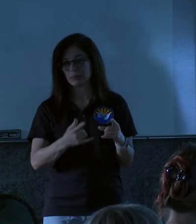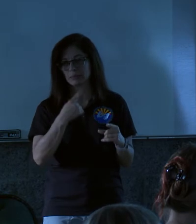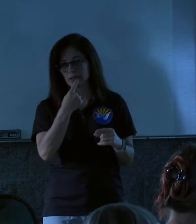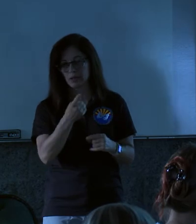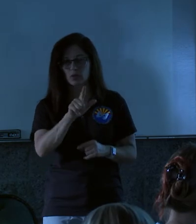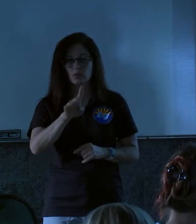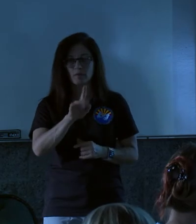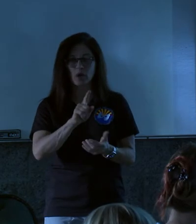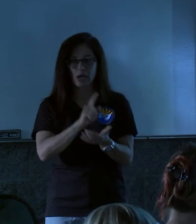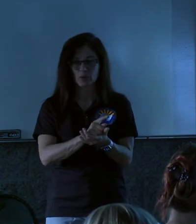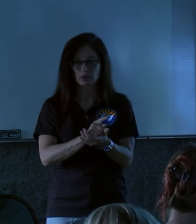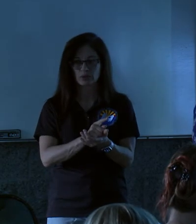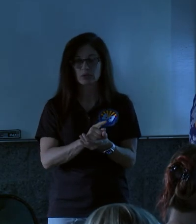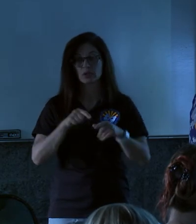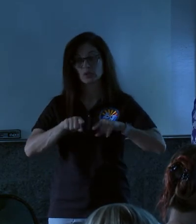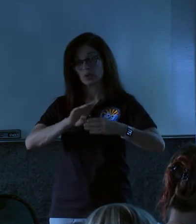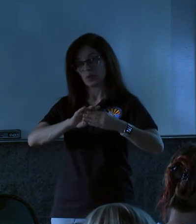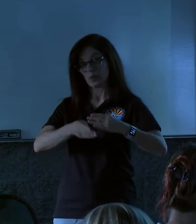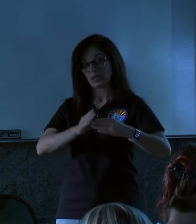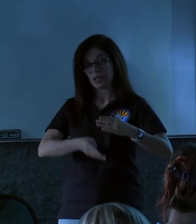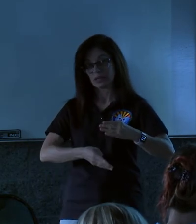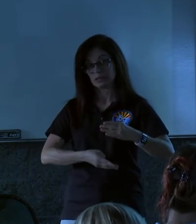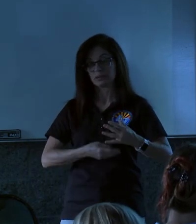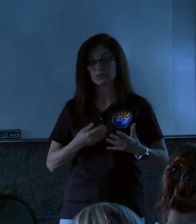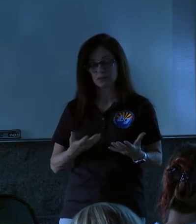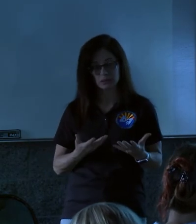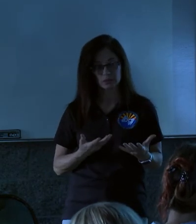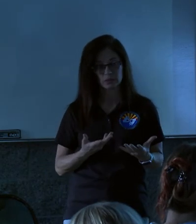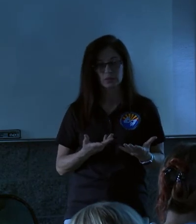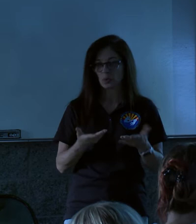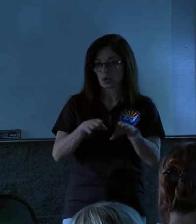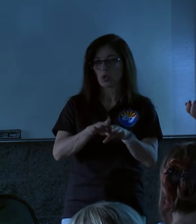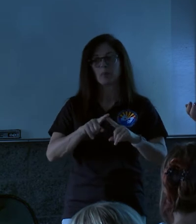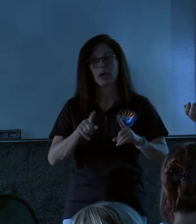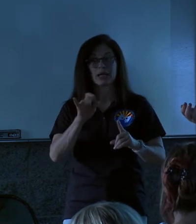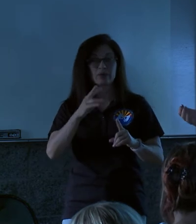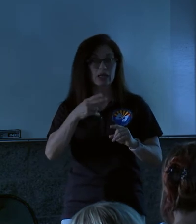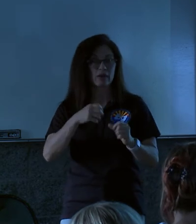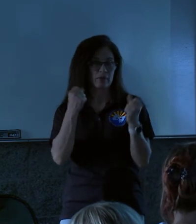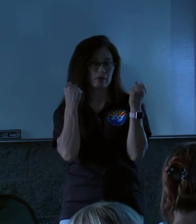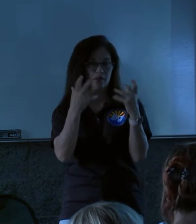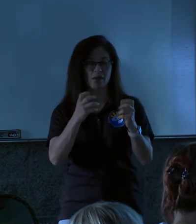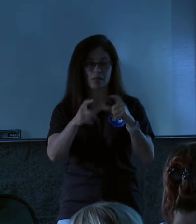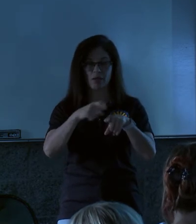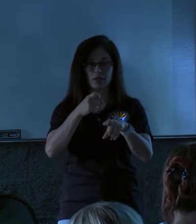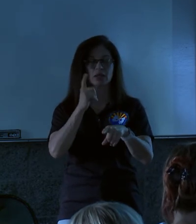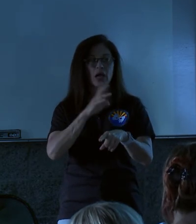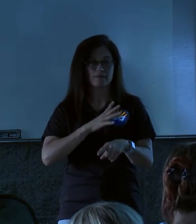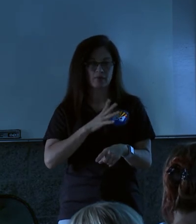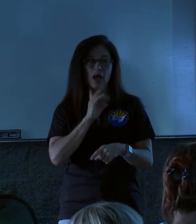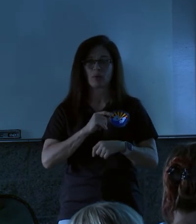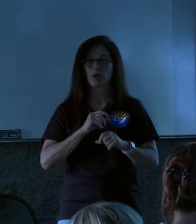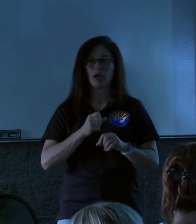is our commitment. Over the weekend, you know, we're closed down over the weekend. We'll see. If we have a high volume of calls, I'll staff the call center